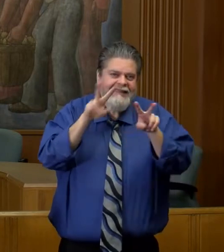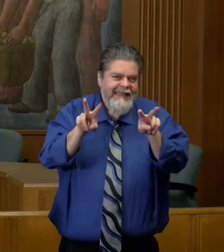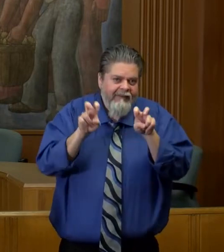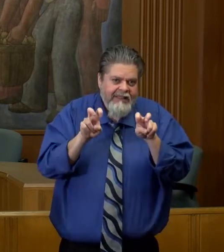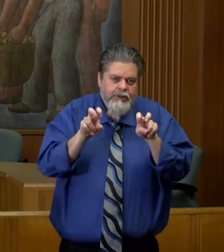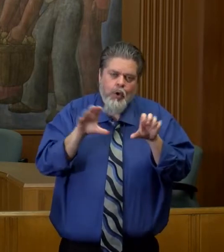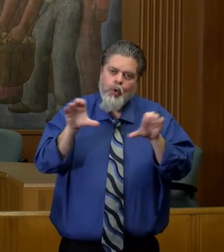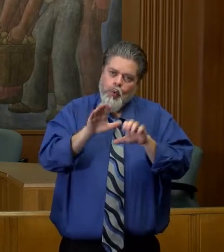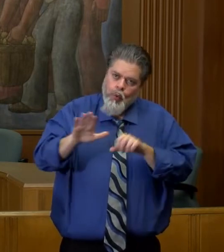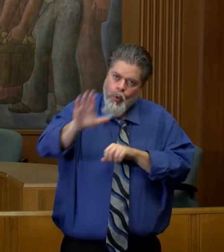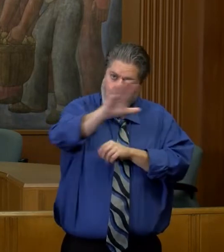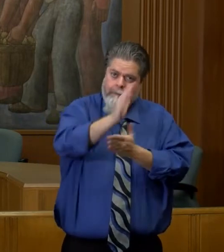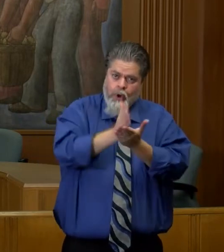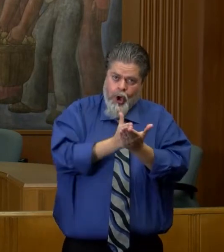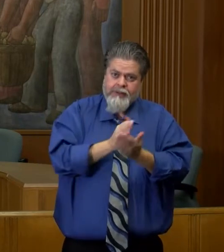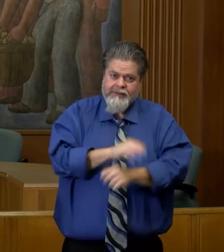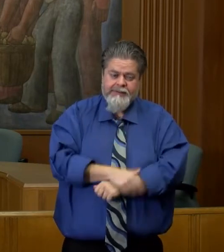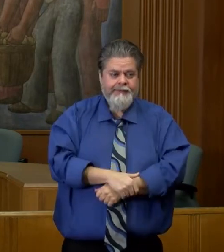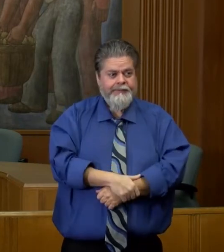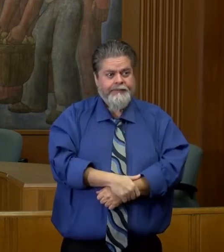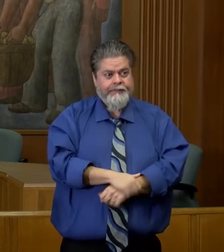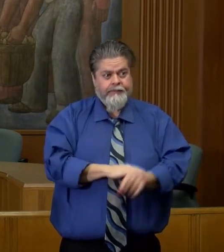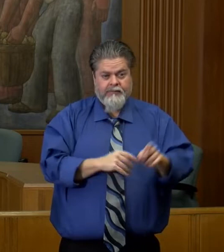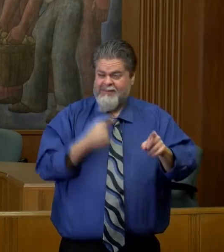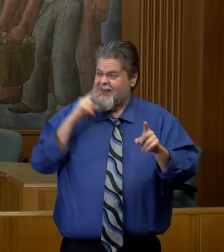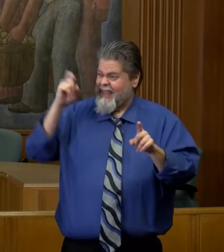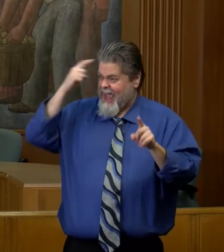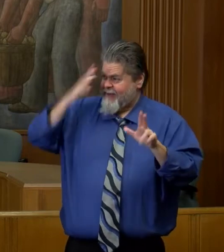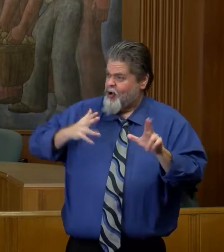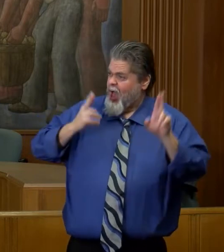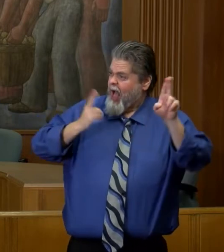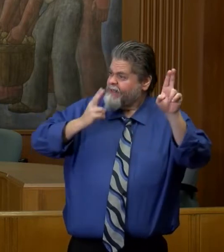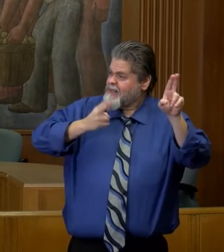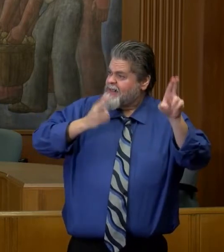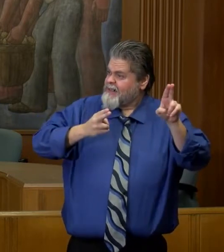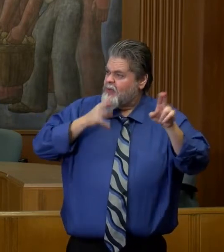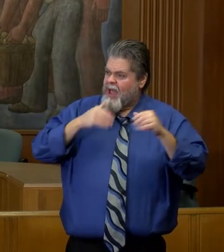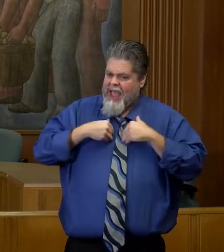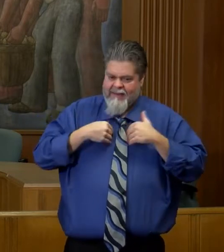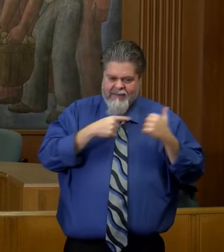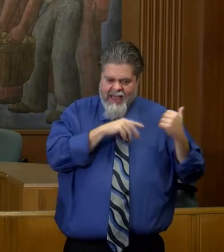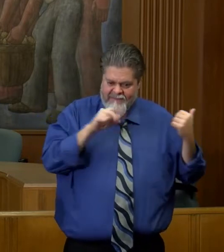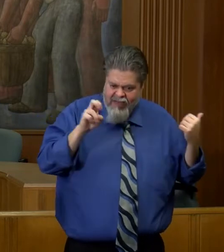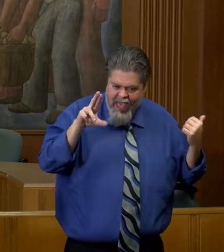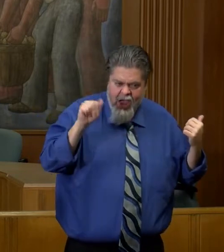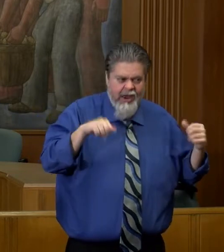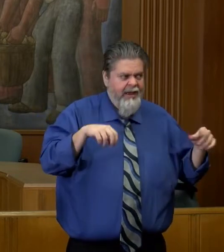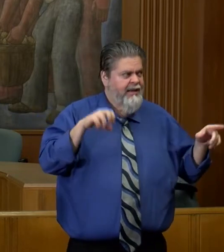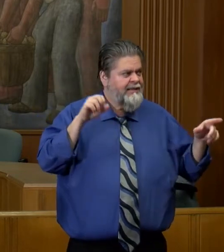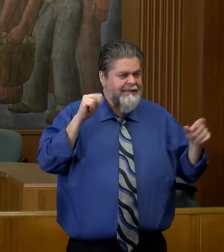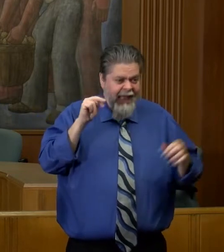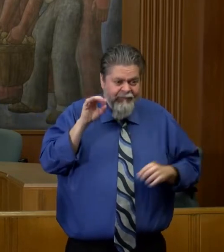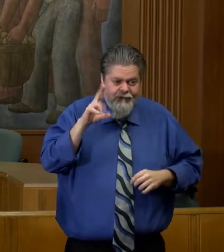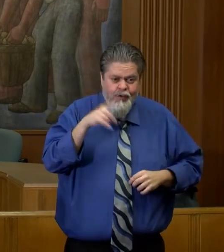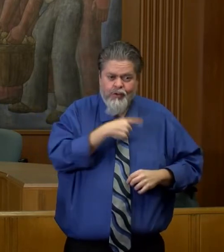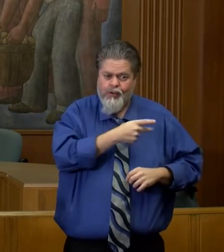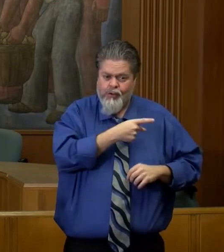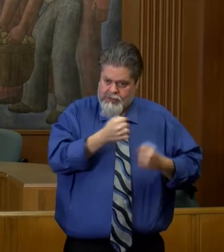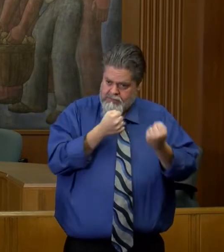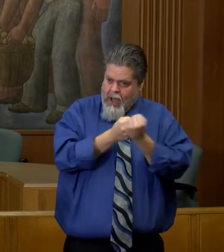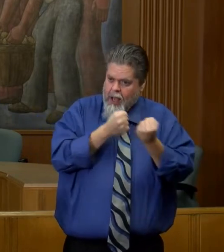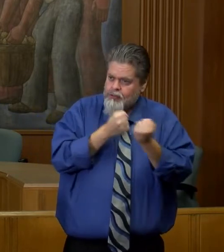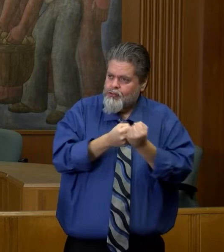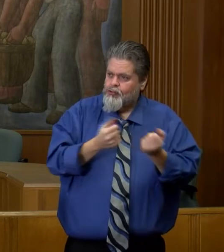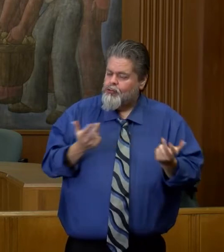your part. What about that field nurse that was just a follow-up? know O'Bara, Sanford, New York, are sponsoring that